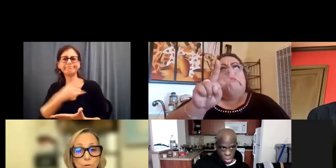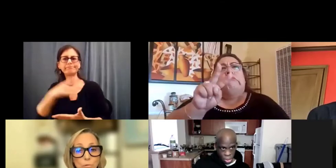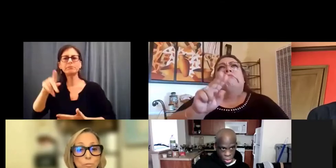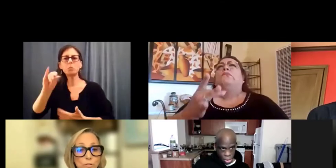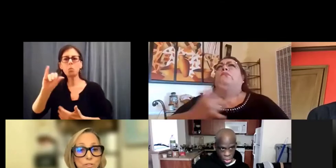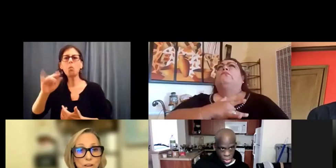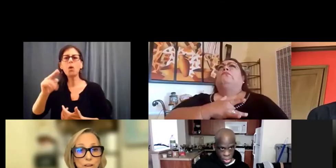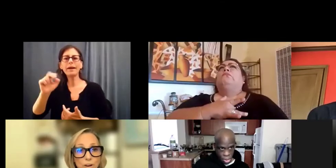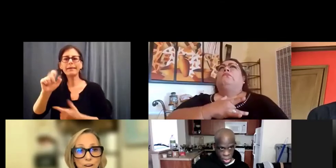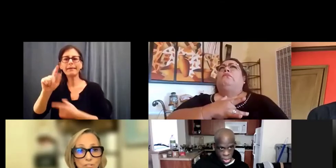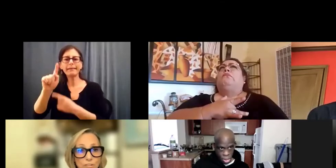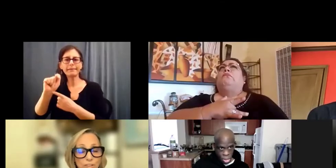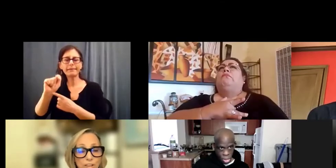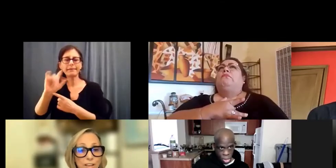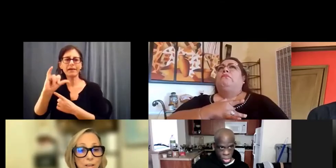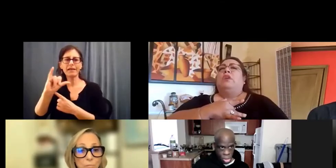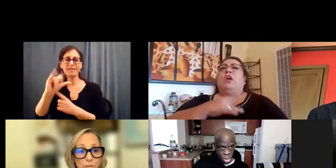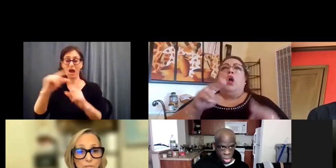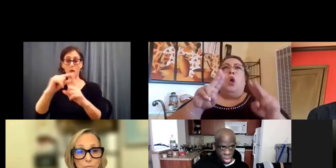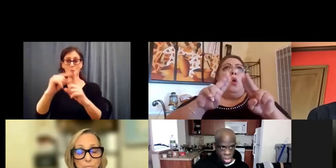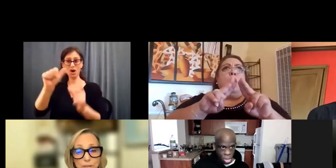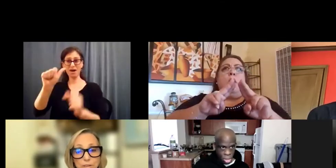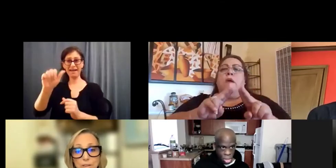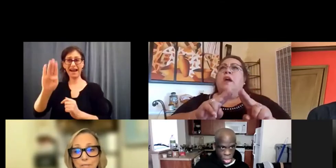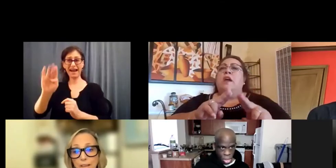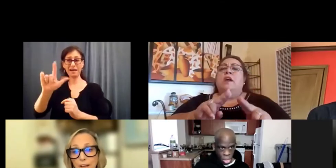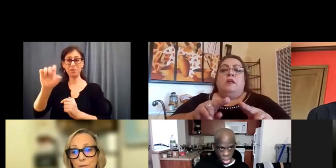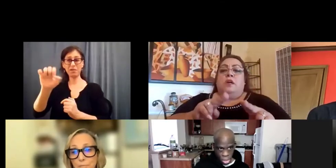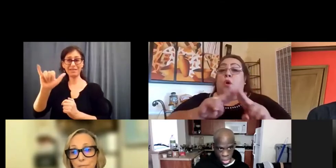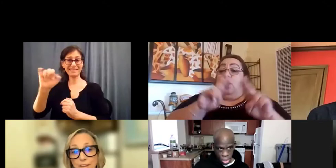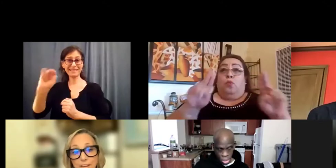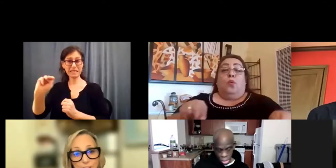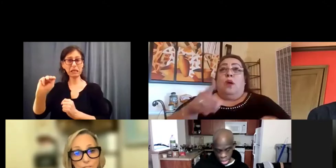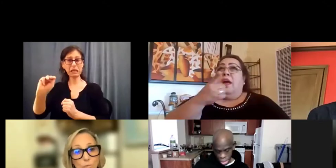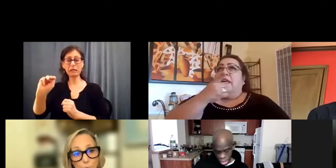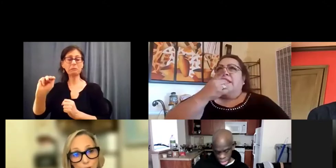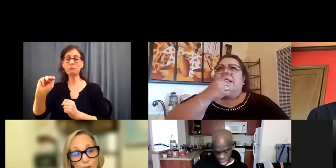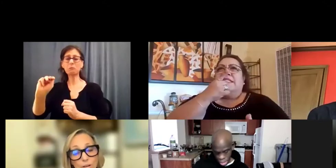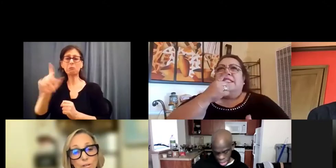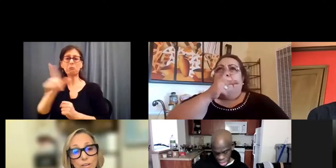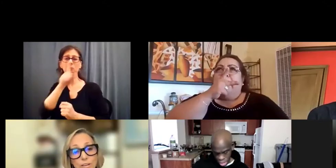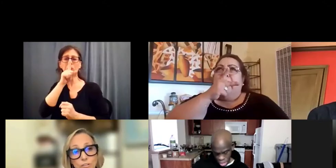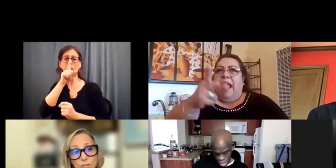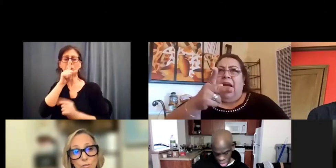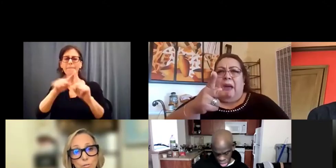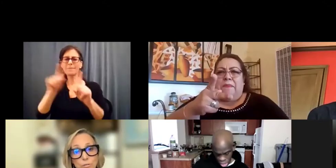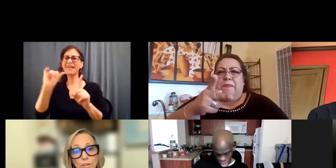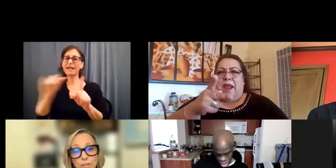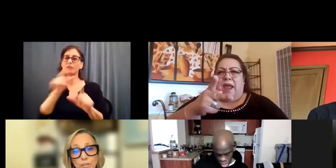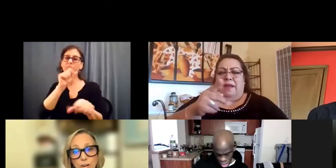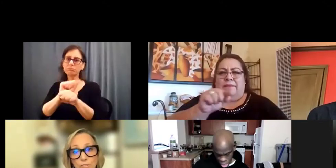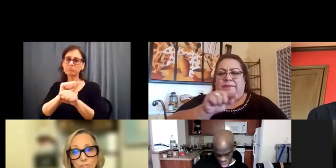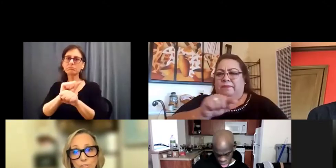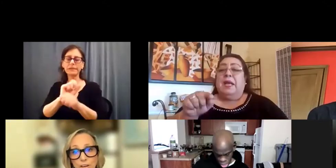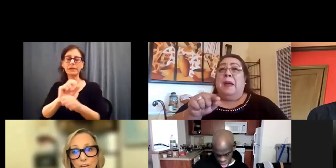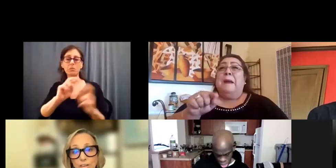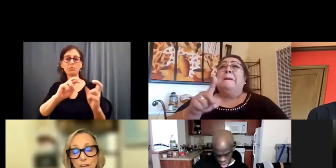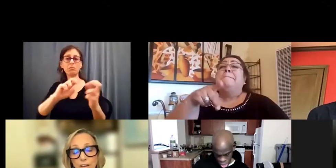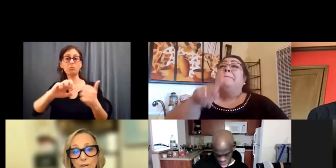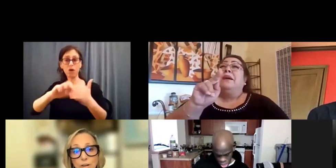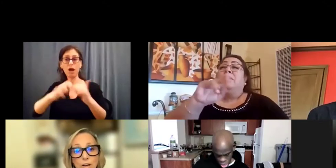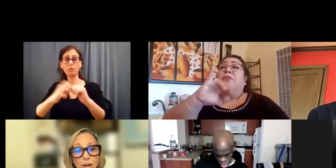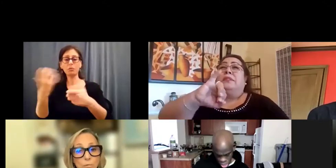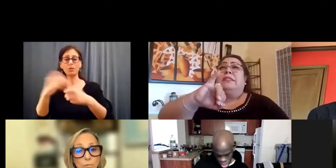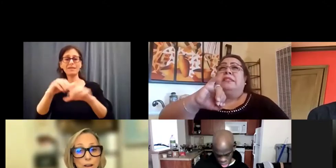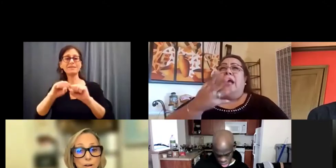know the word was never actually said ableism, but it is a real issue in our society